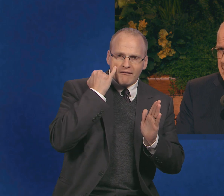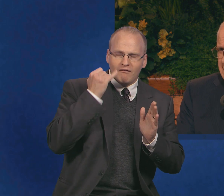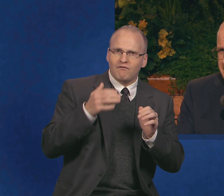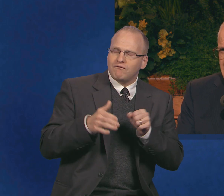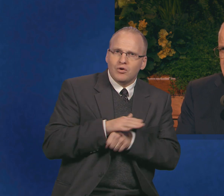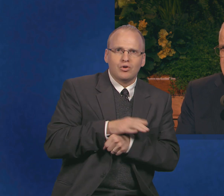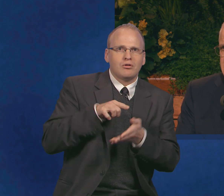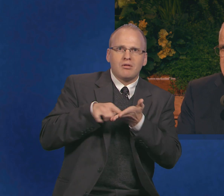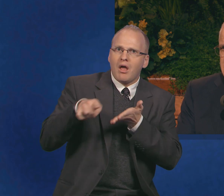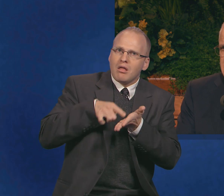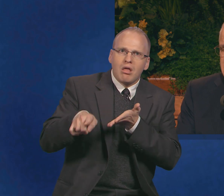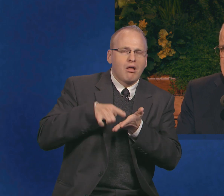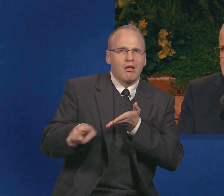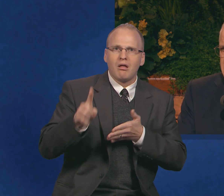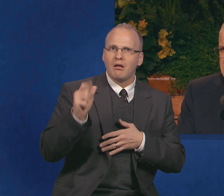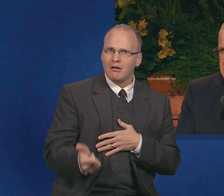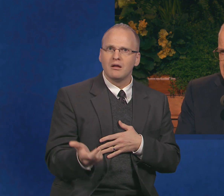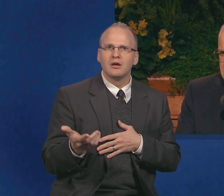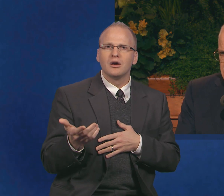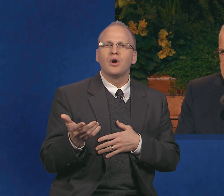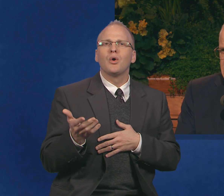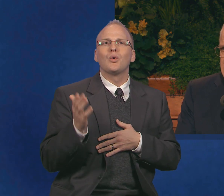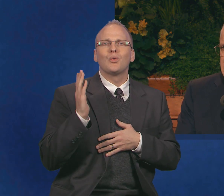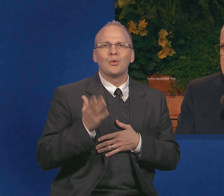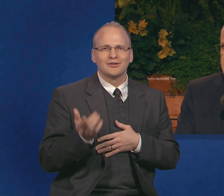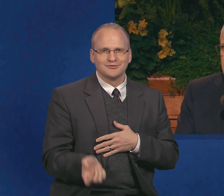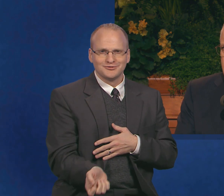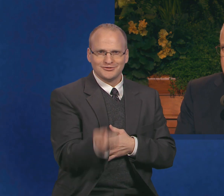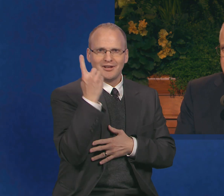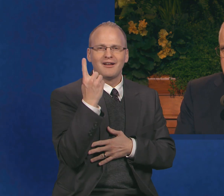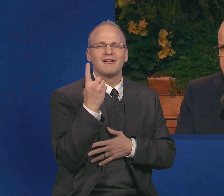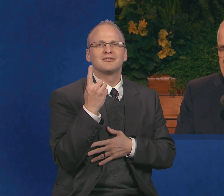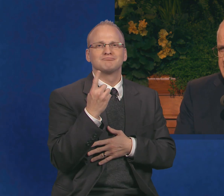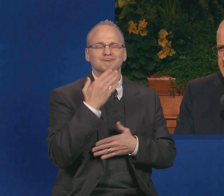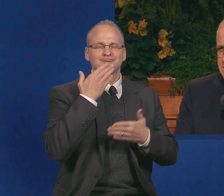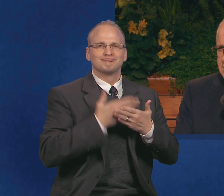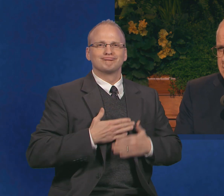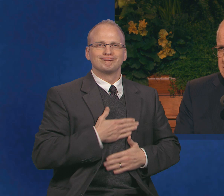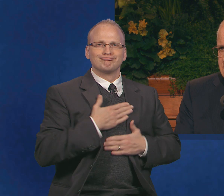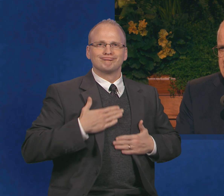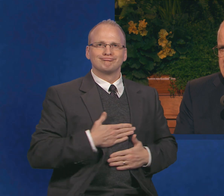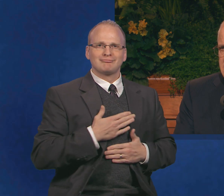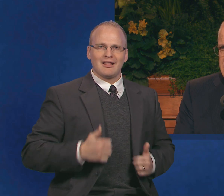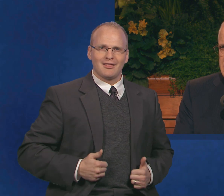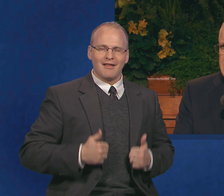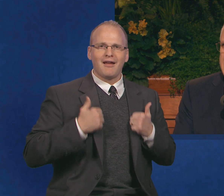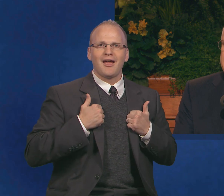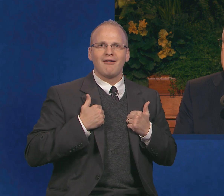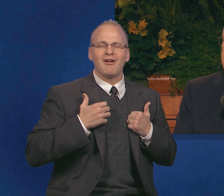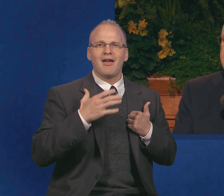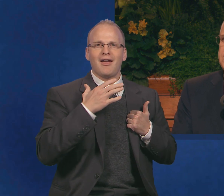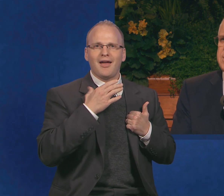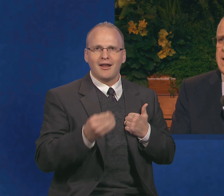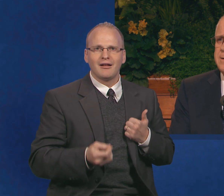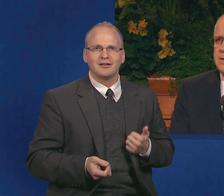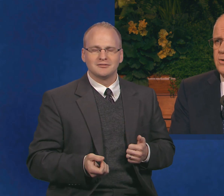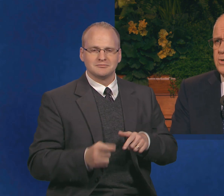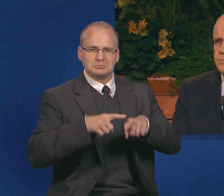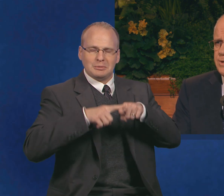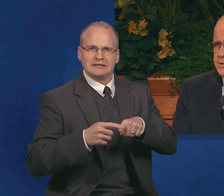living and tend to be more self-reliant. I have come to understand that the Lord's richest